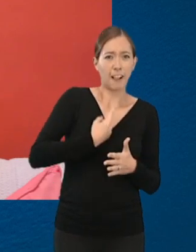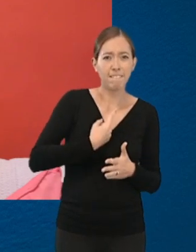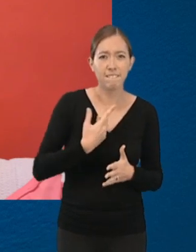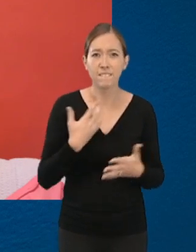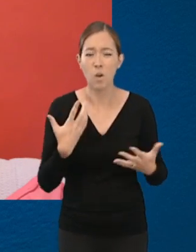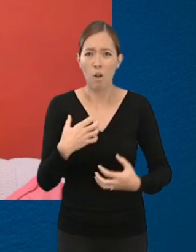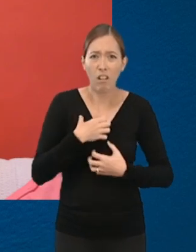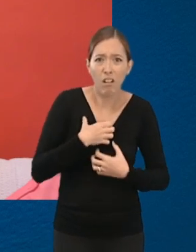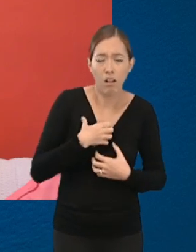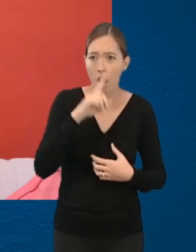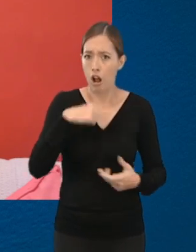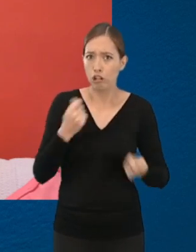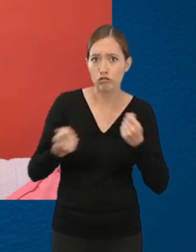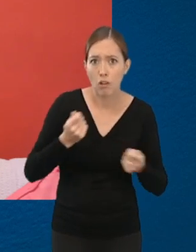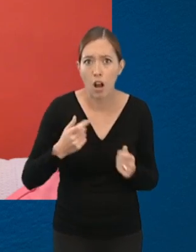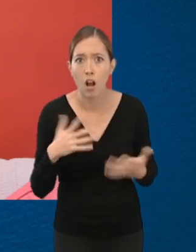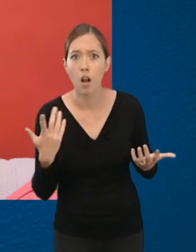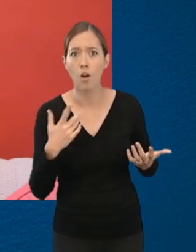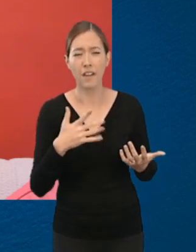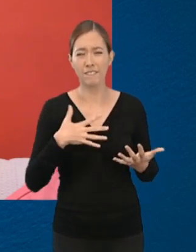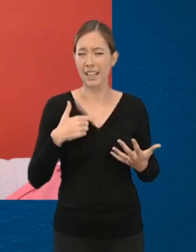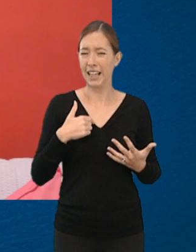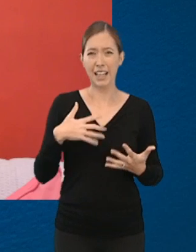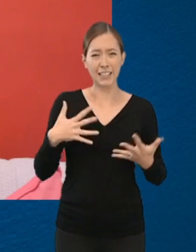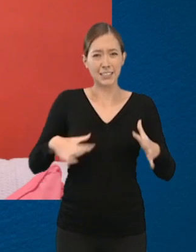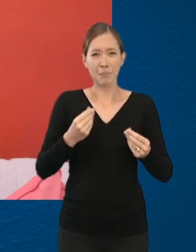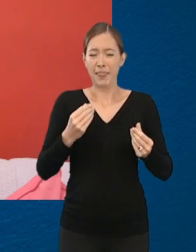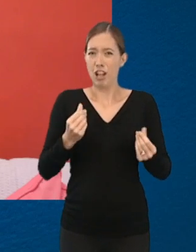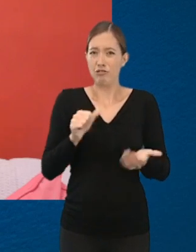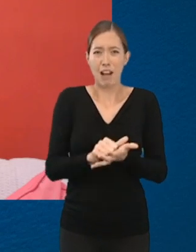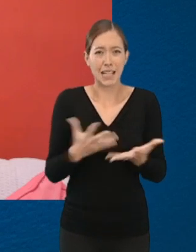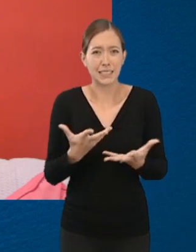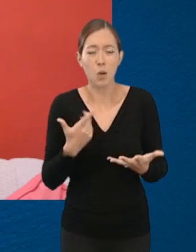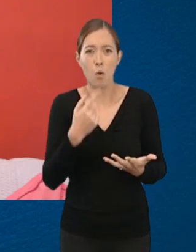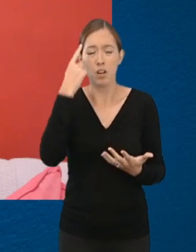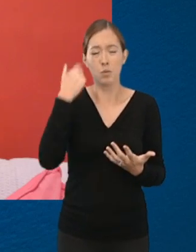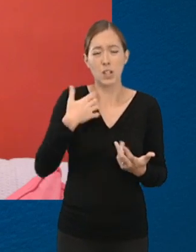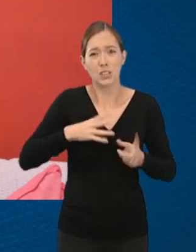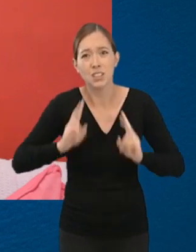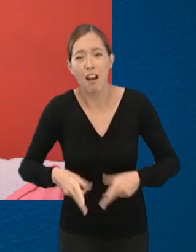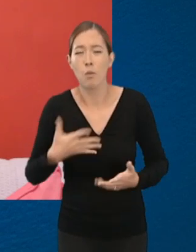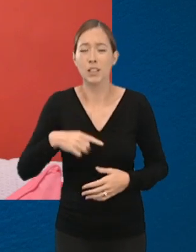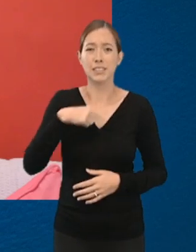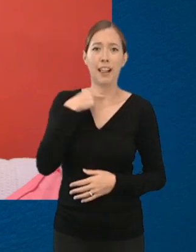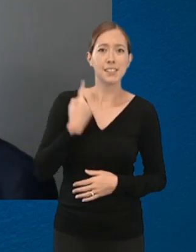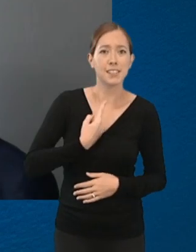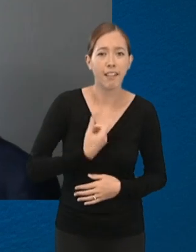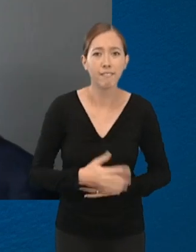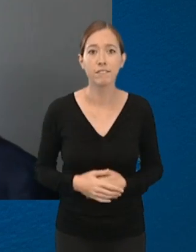can't control or you're not feeling right and you don't know why or even having thoughts of death or suicide, you can contact your